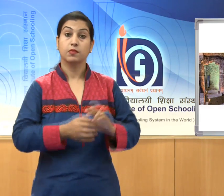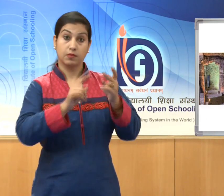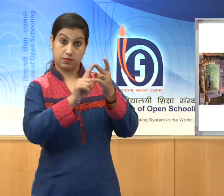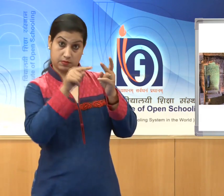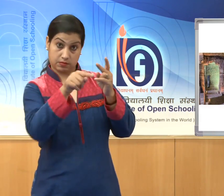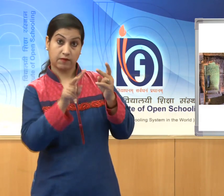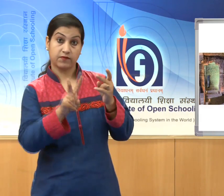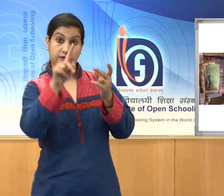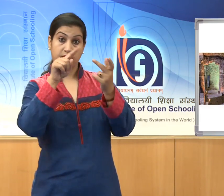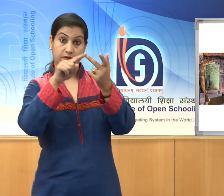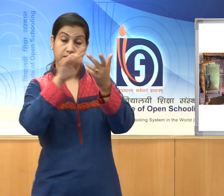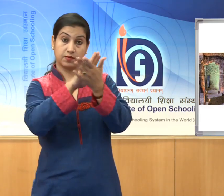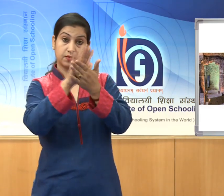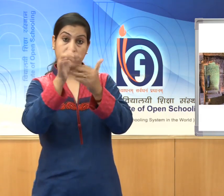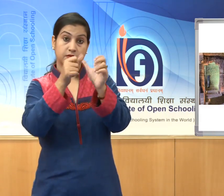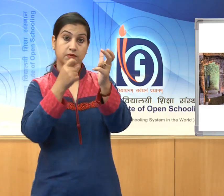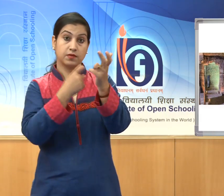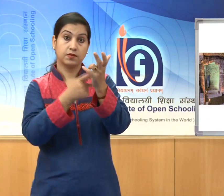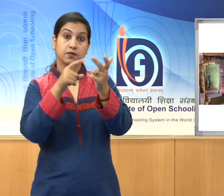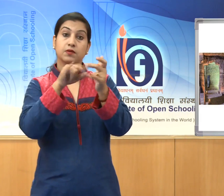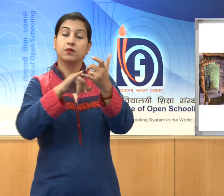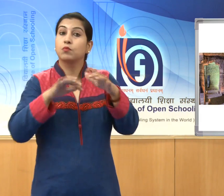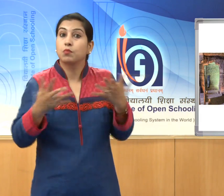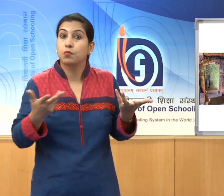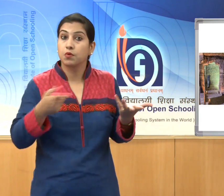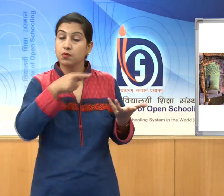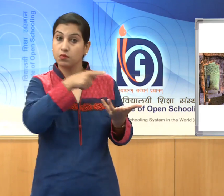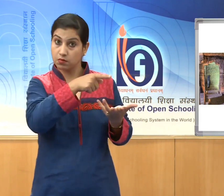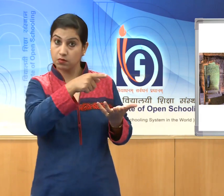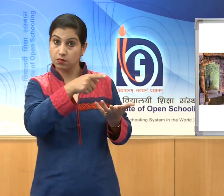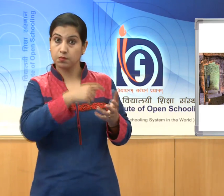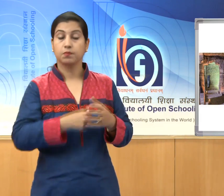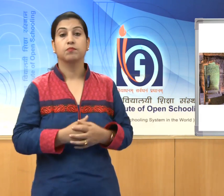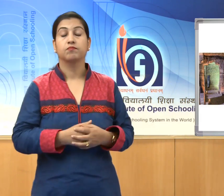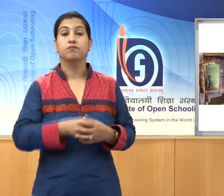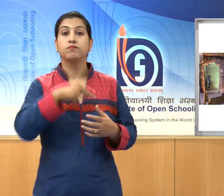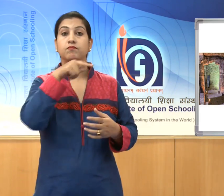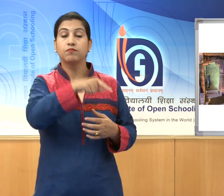are their dwelling place.